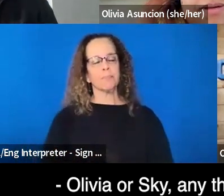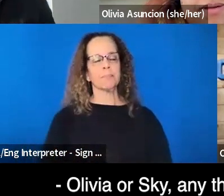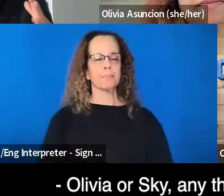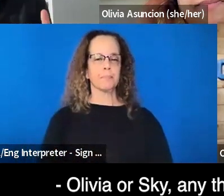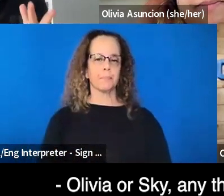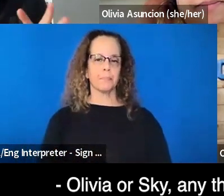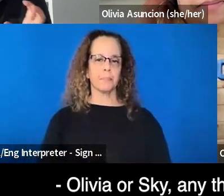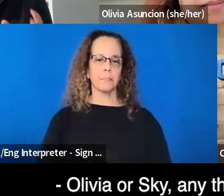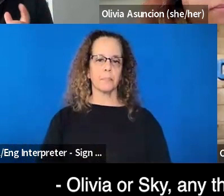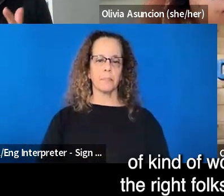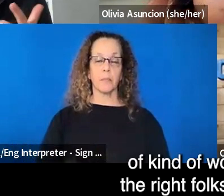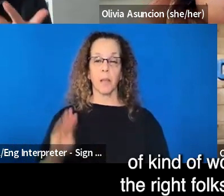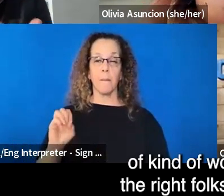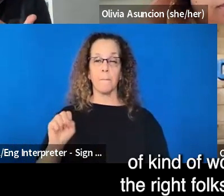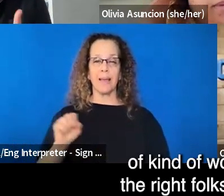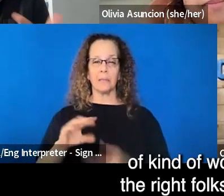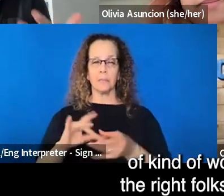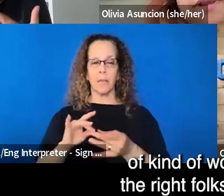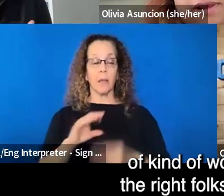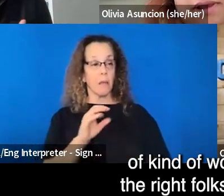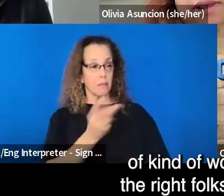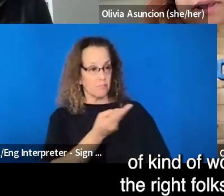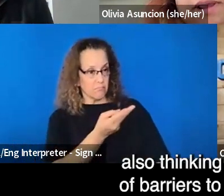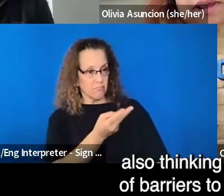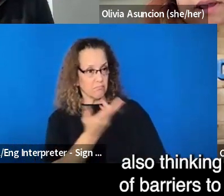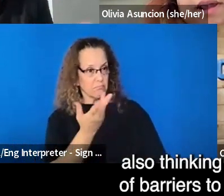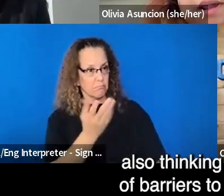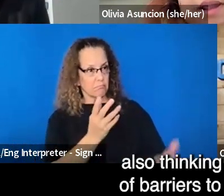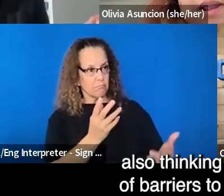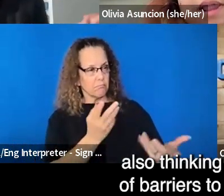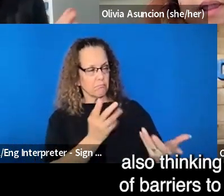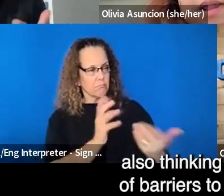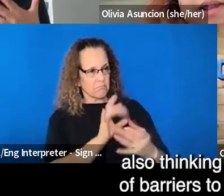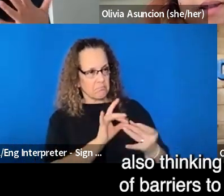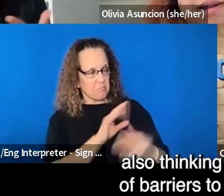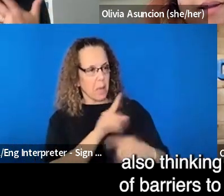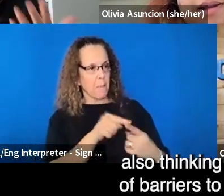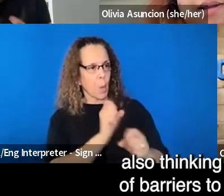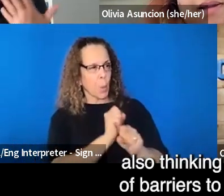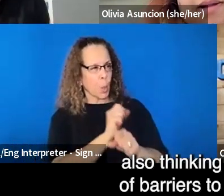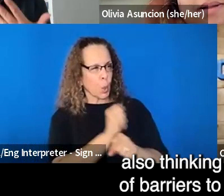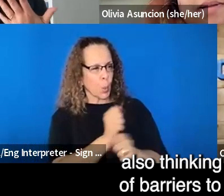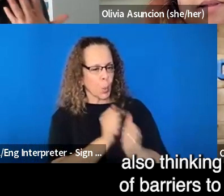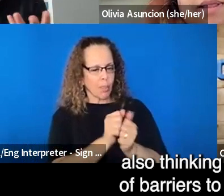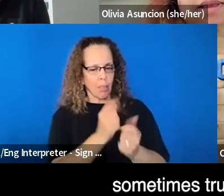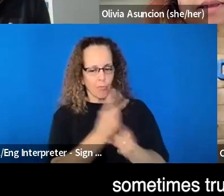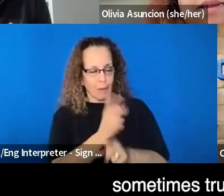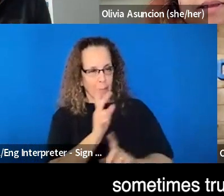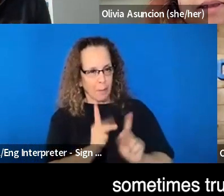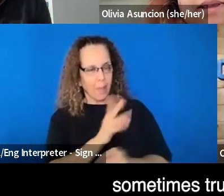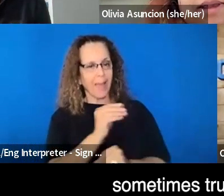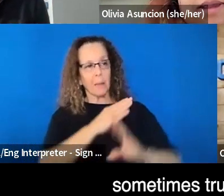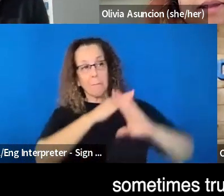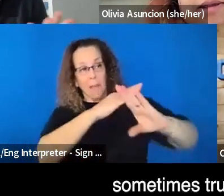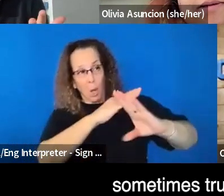Olivia or Sky, any thoughts on this idea of kind of working with the right folks or getting, I'm also thinking of like kind of barriers to to collaborate